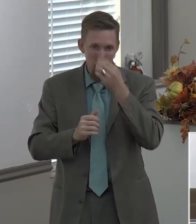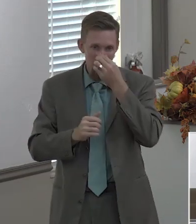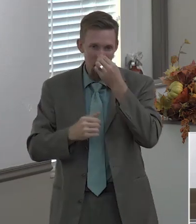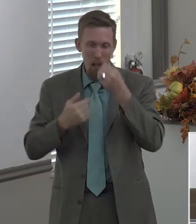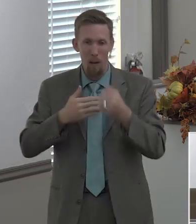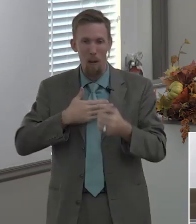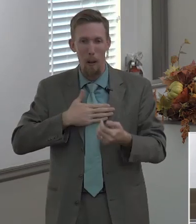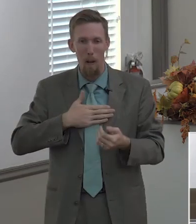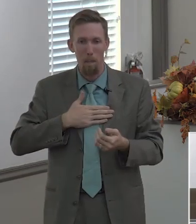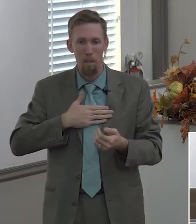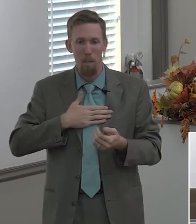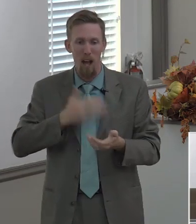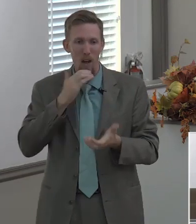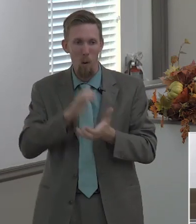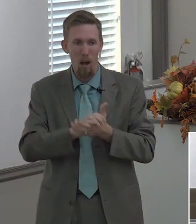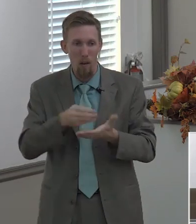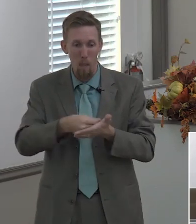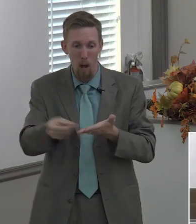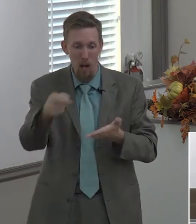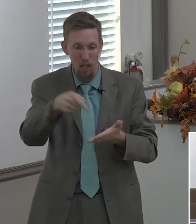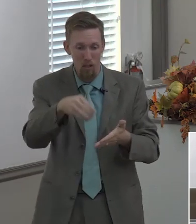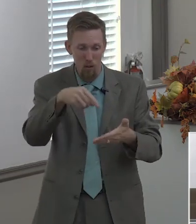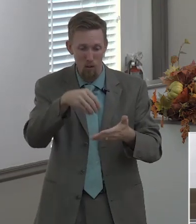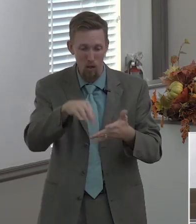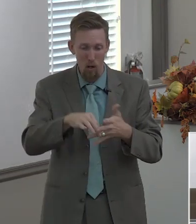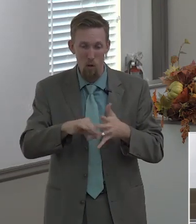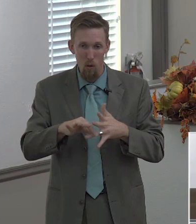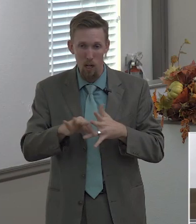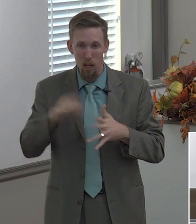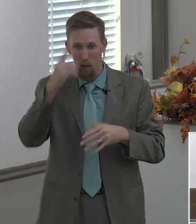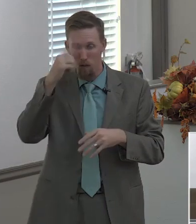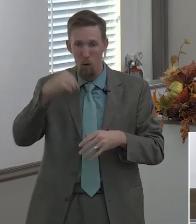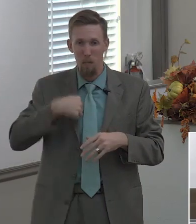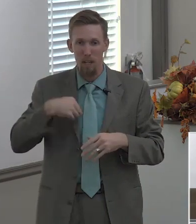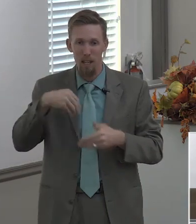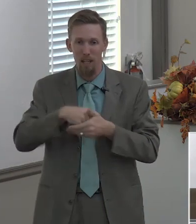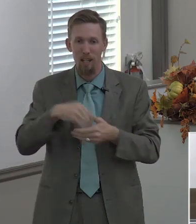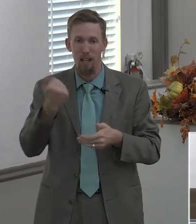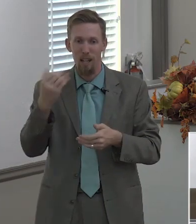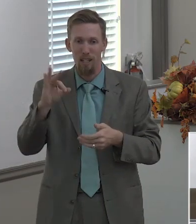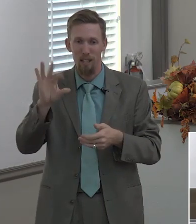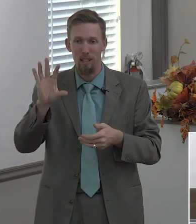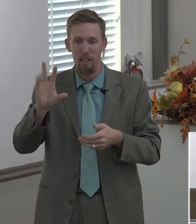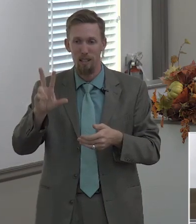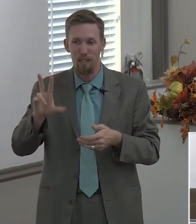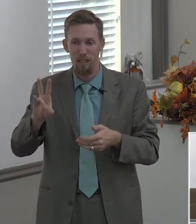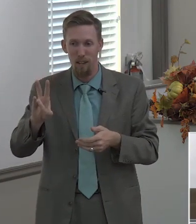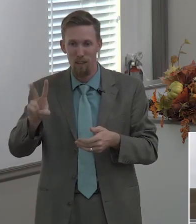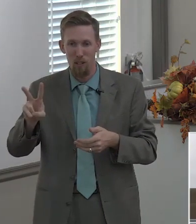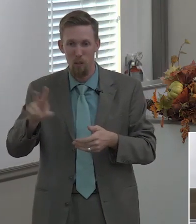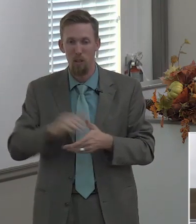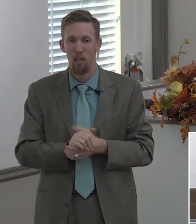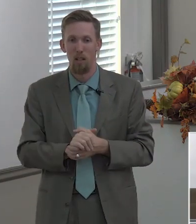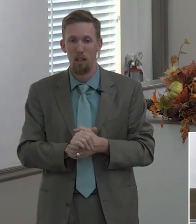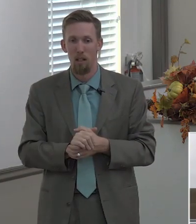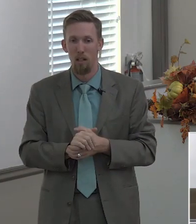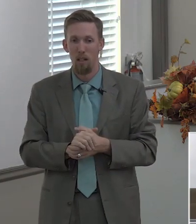ring for me from zale jewelry or for me in 1972 it cost 19 bucks